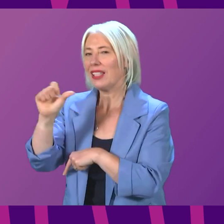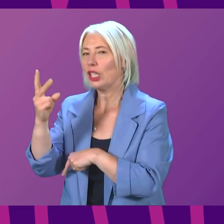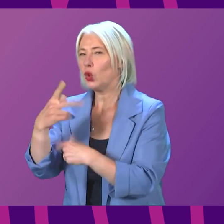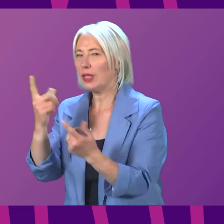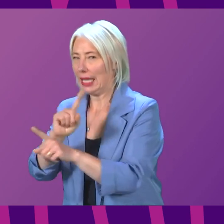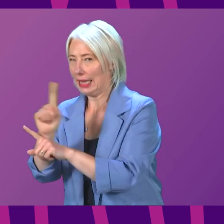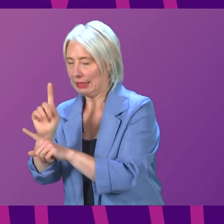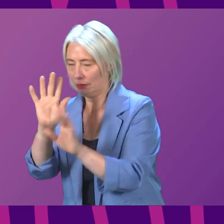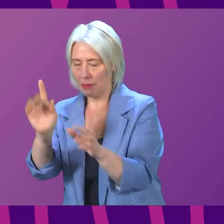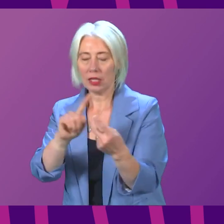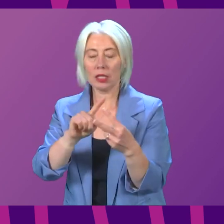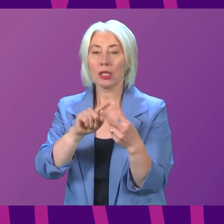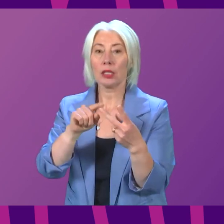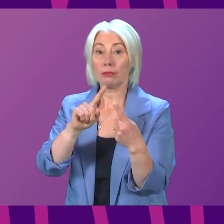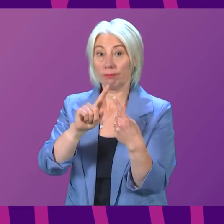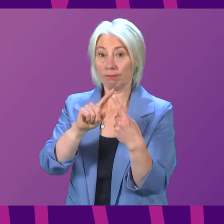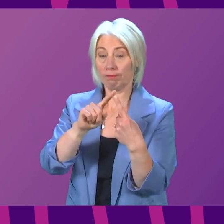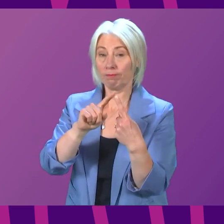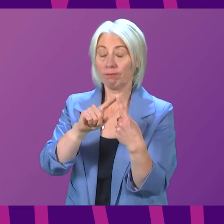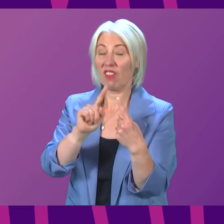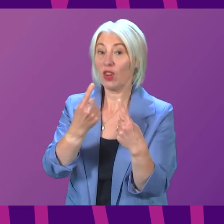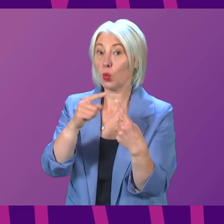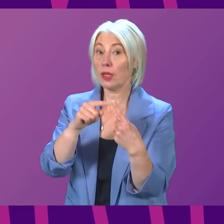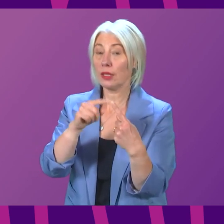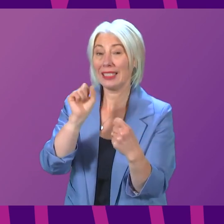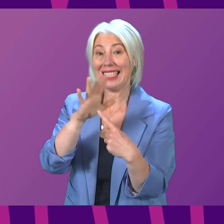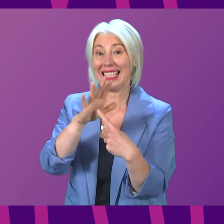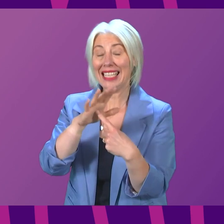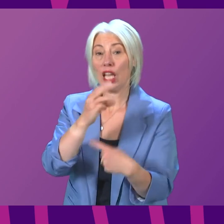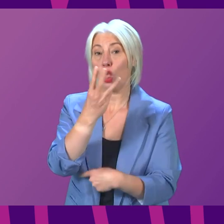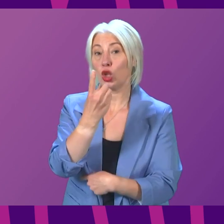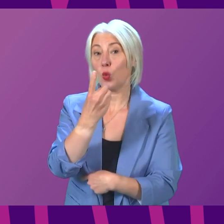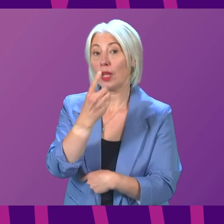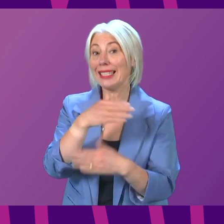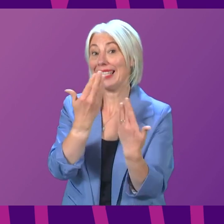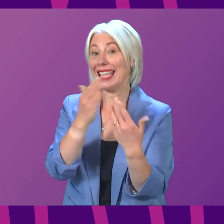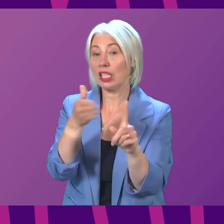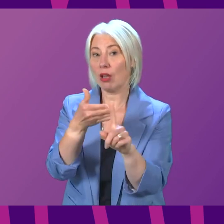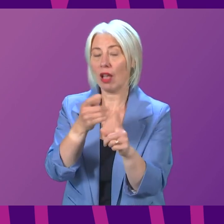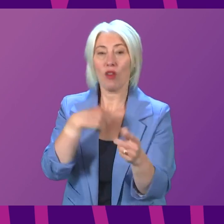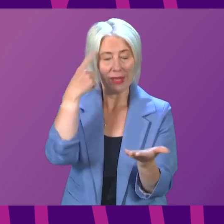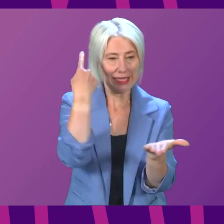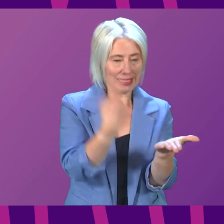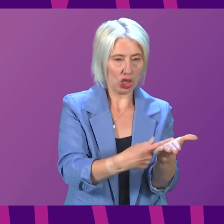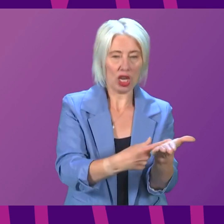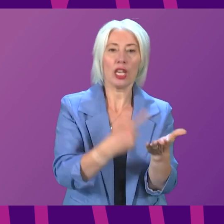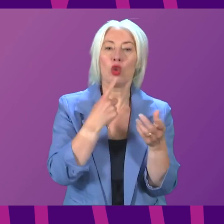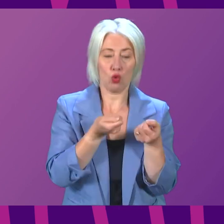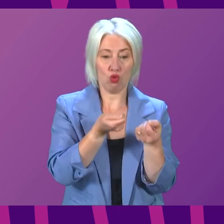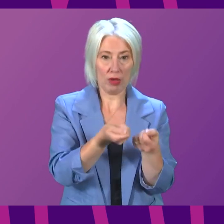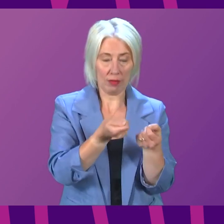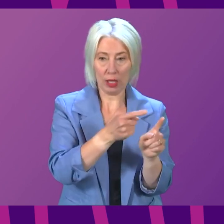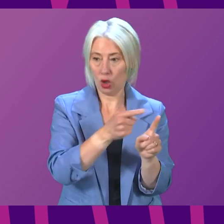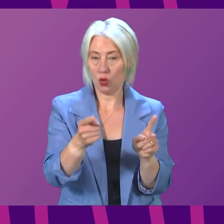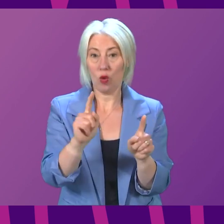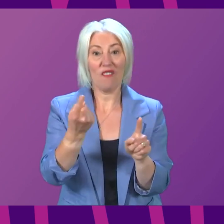in a moment. The first is, of course, the 31-day target. That is from a decision to treat to first